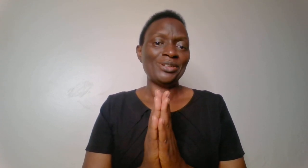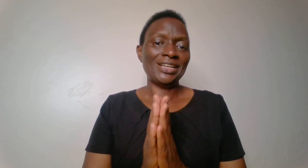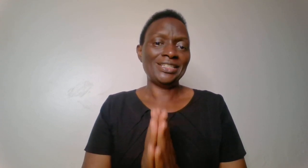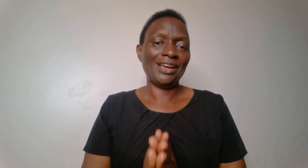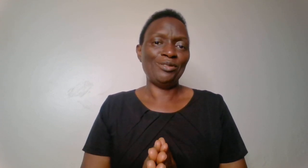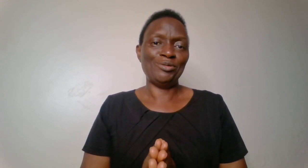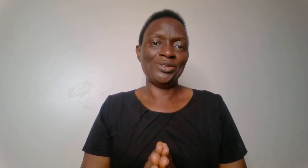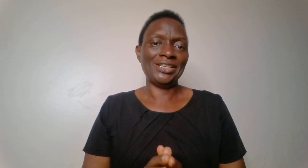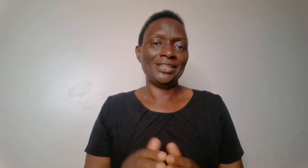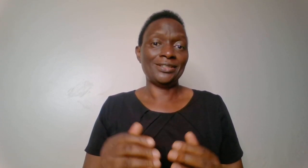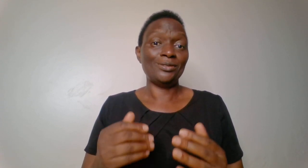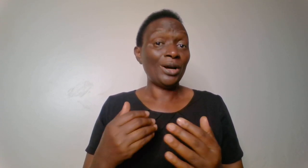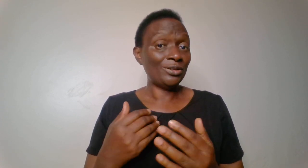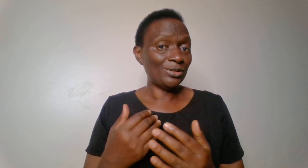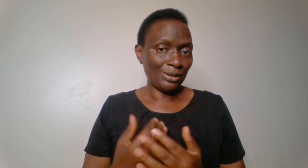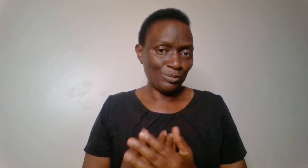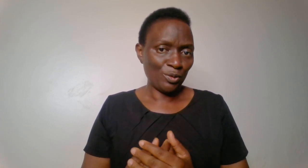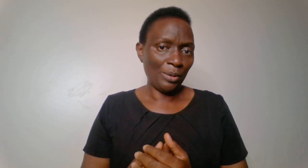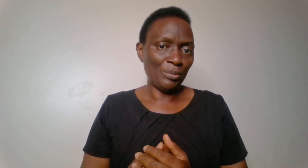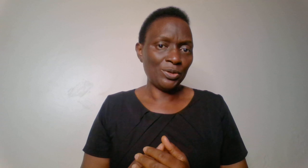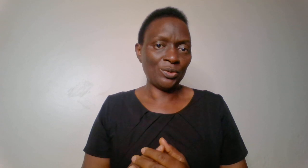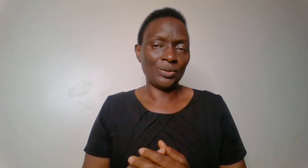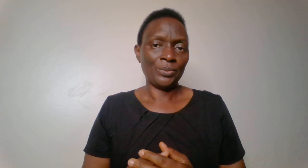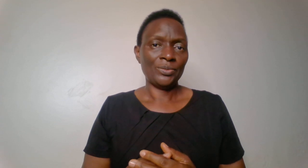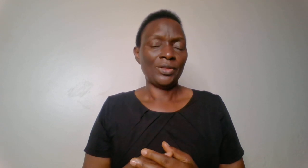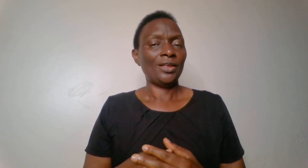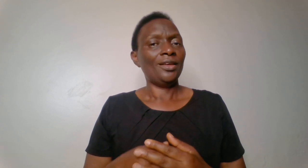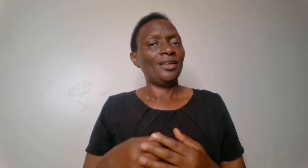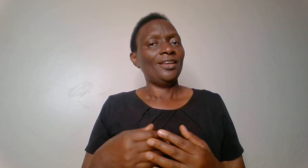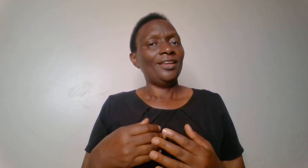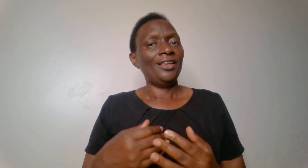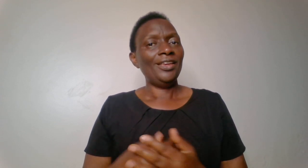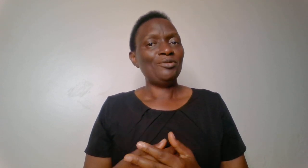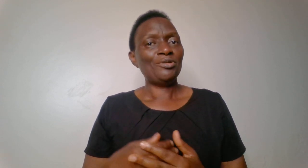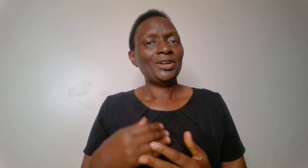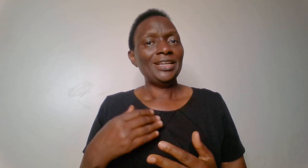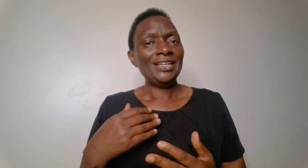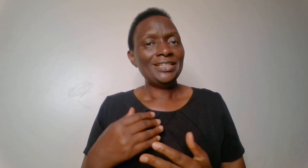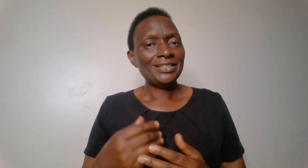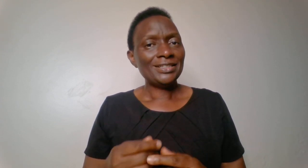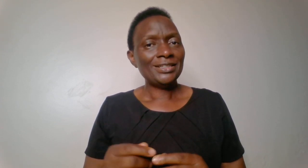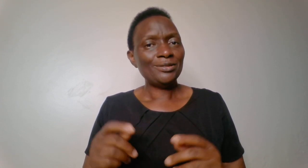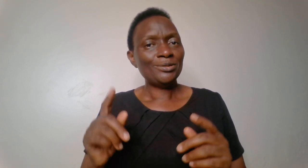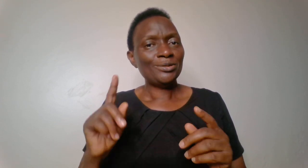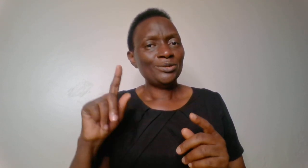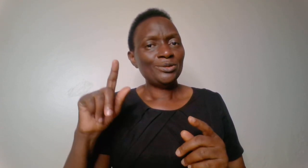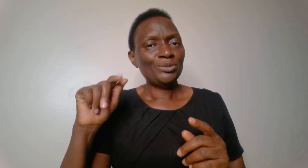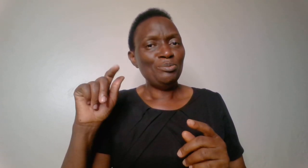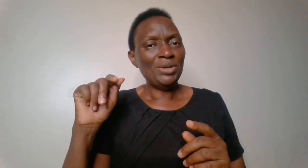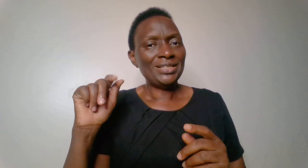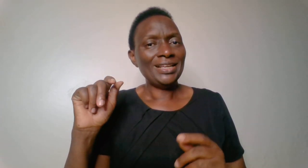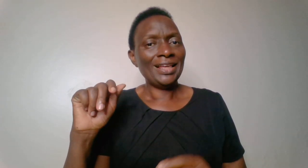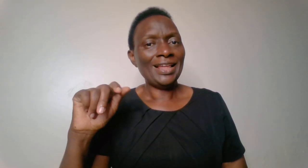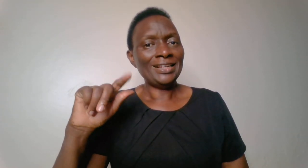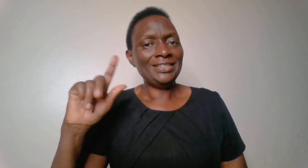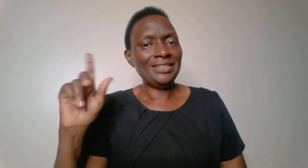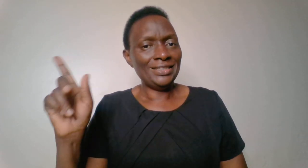not get tired of doing it. Look at your subscribe button. If it is still missing by D